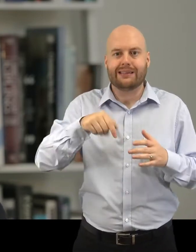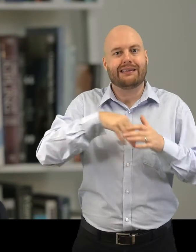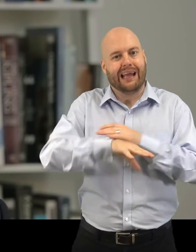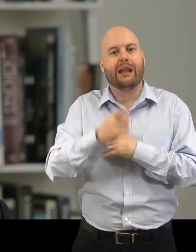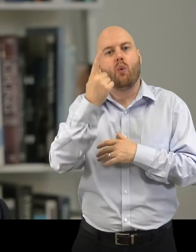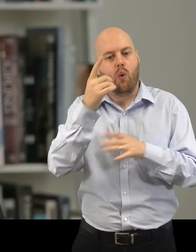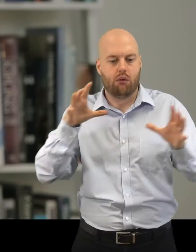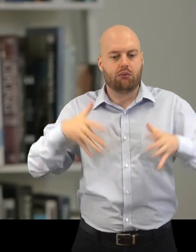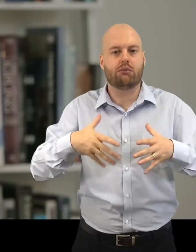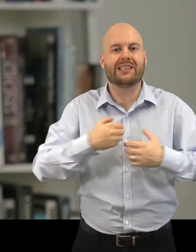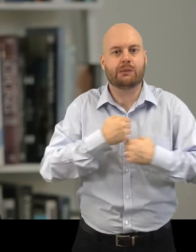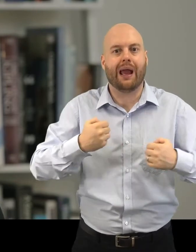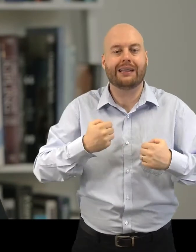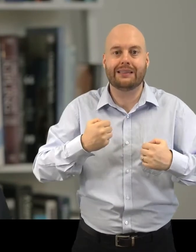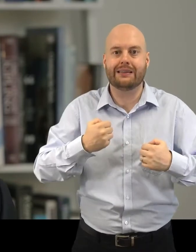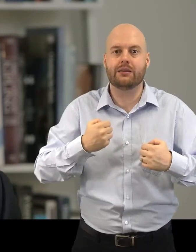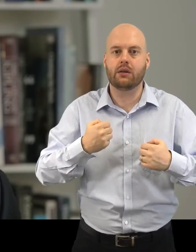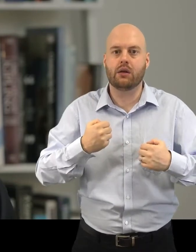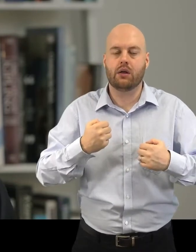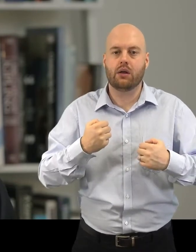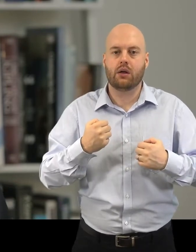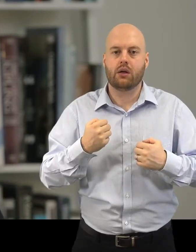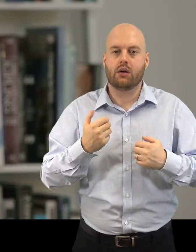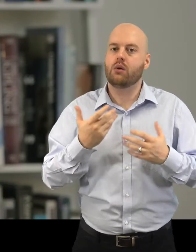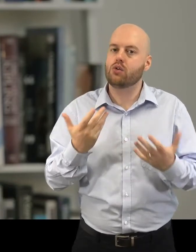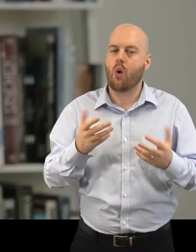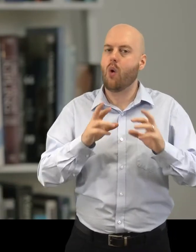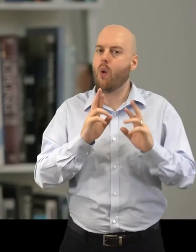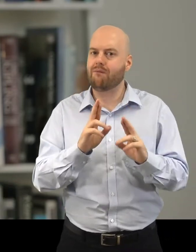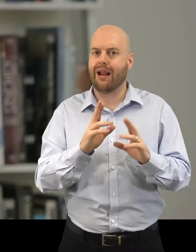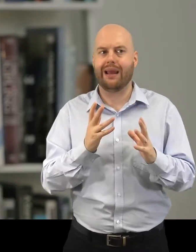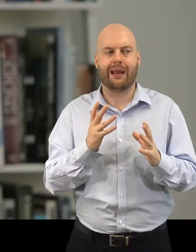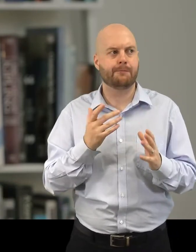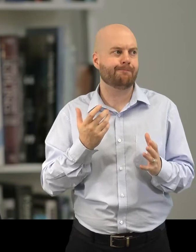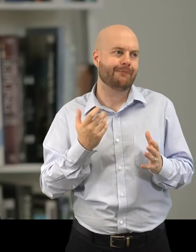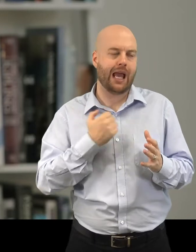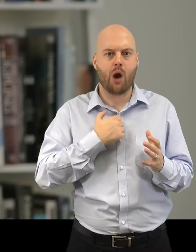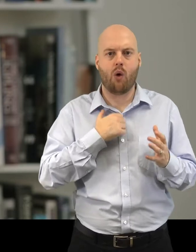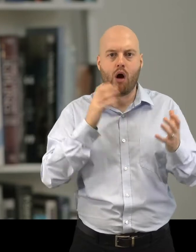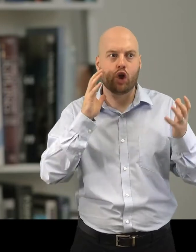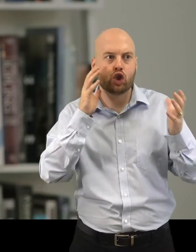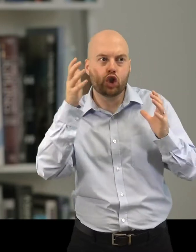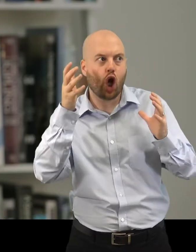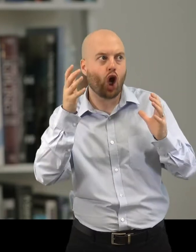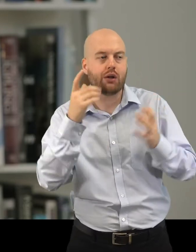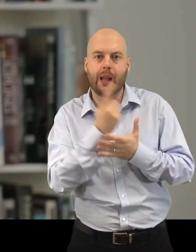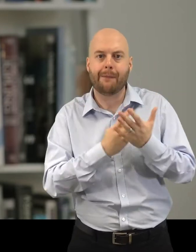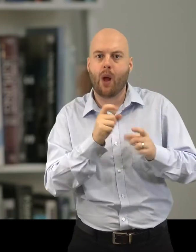concentrated urban area. And hopefully as the concern about the pandemic eases